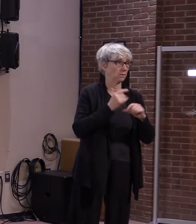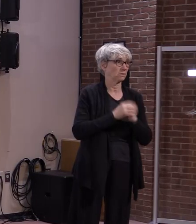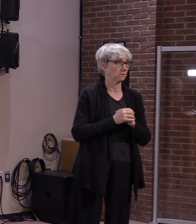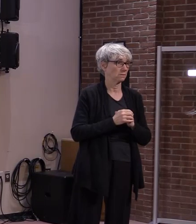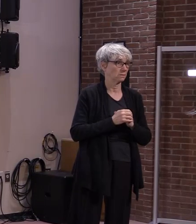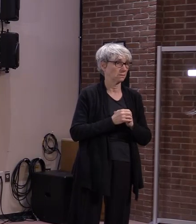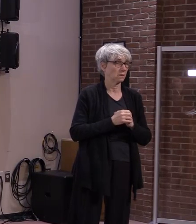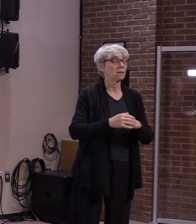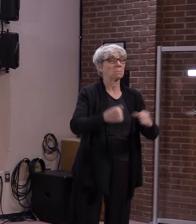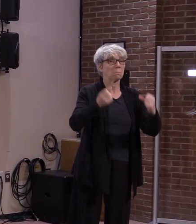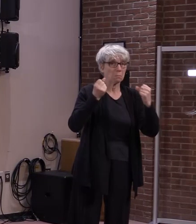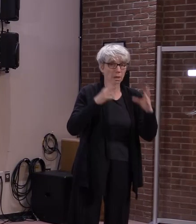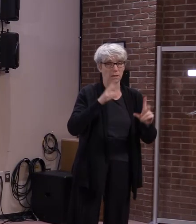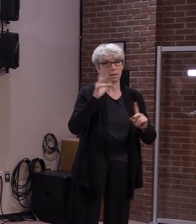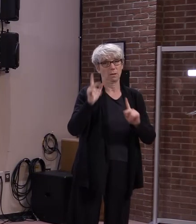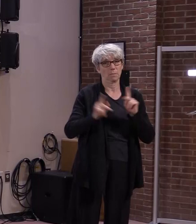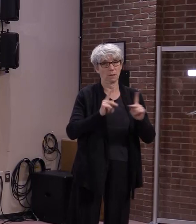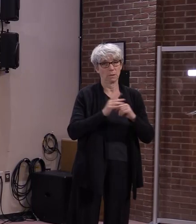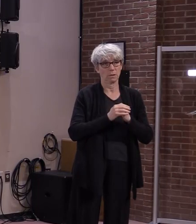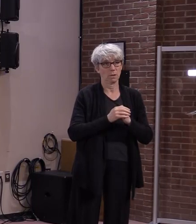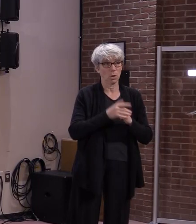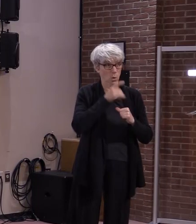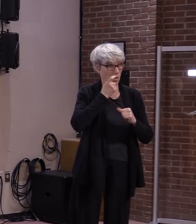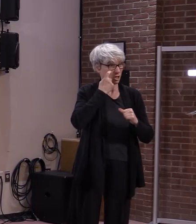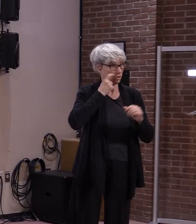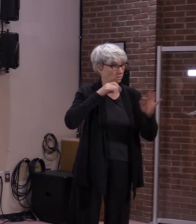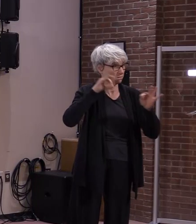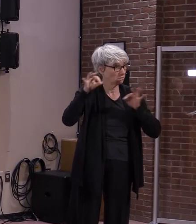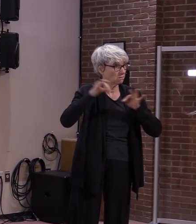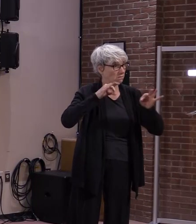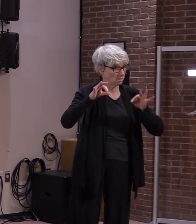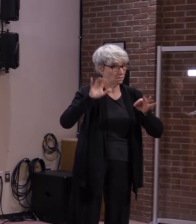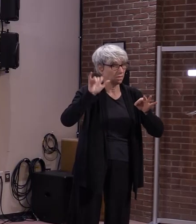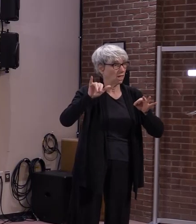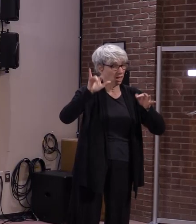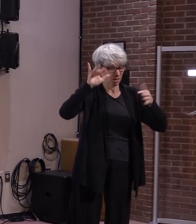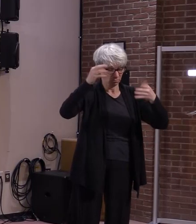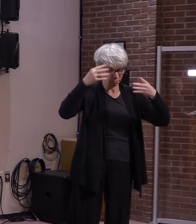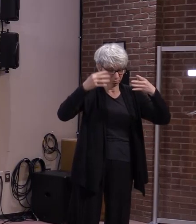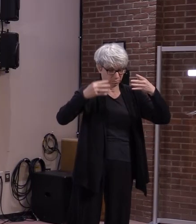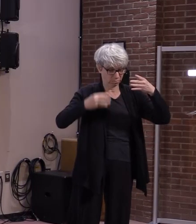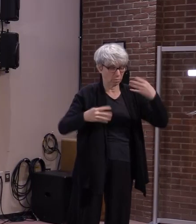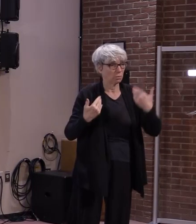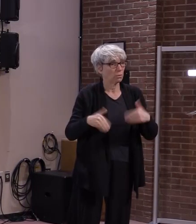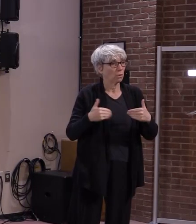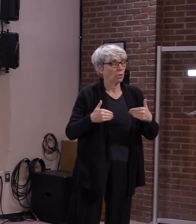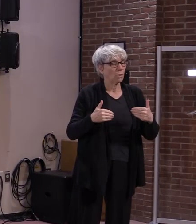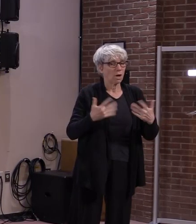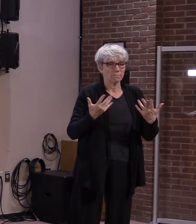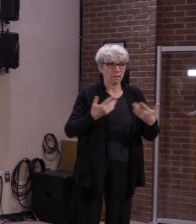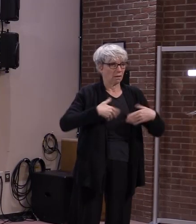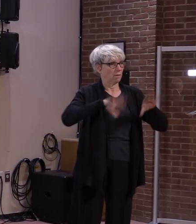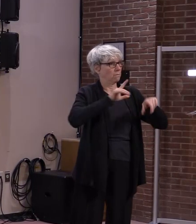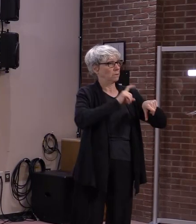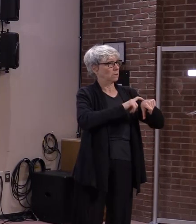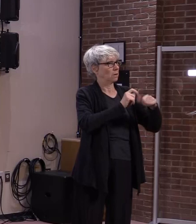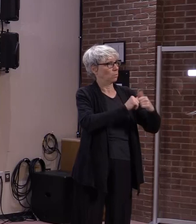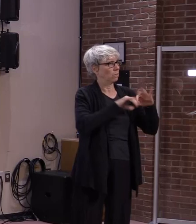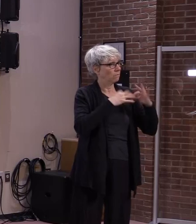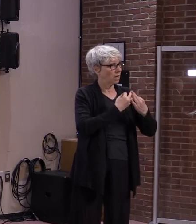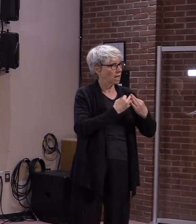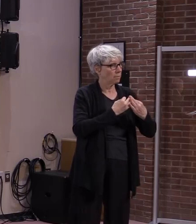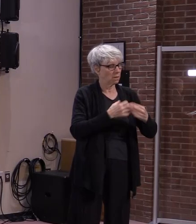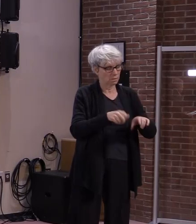people, many of the people that I've just described, took time away from their families in order to